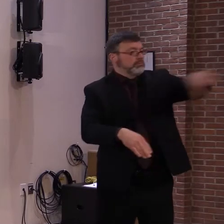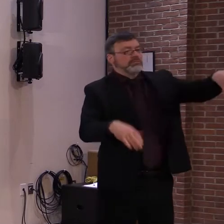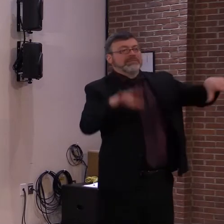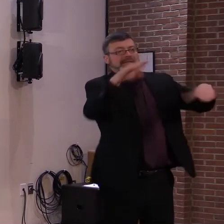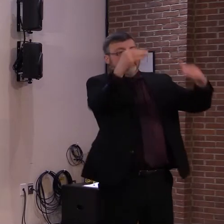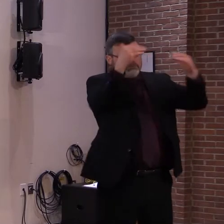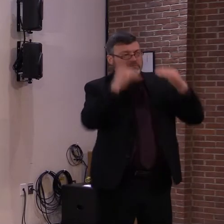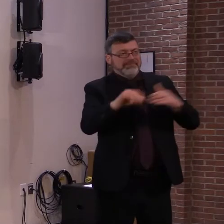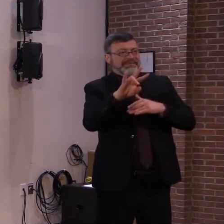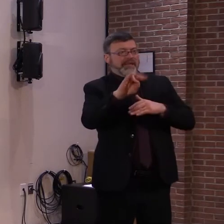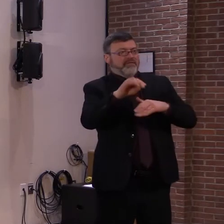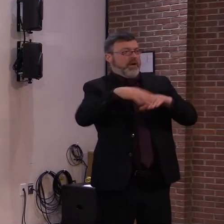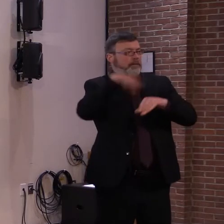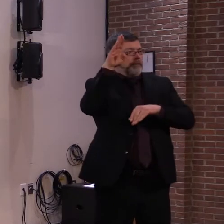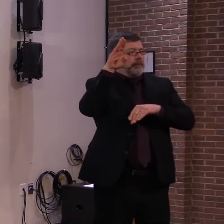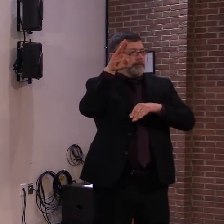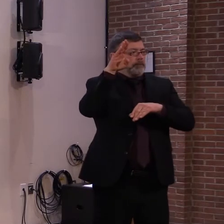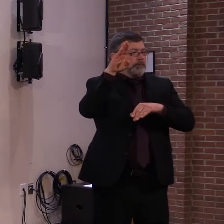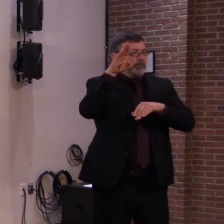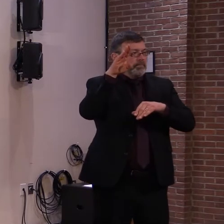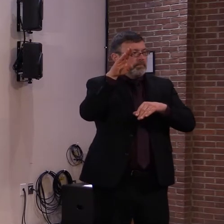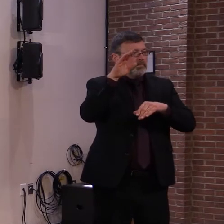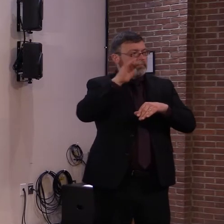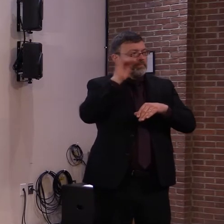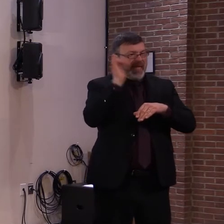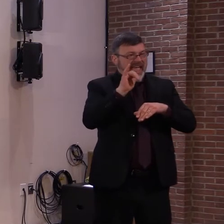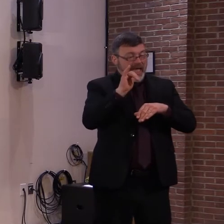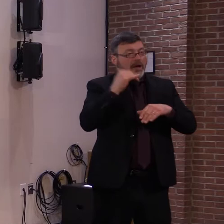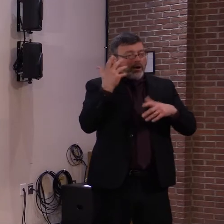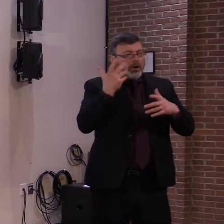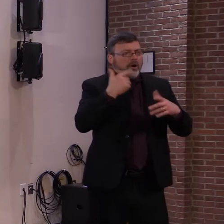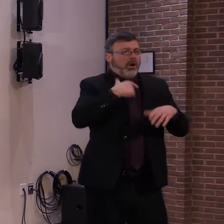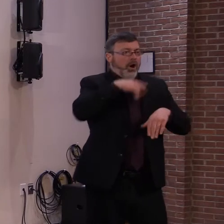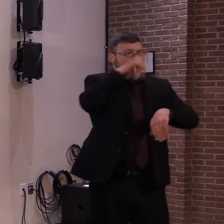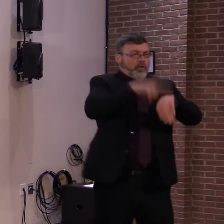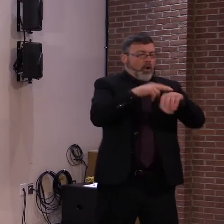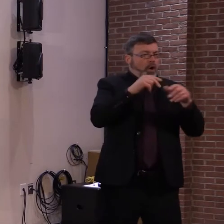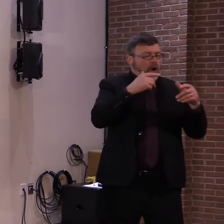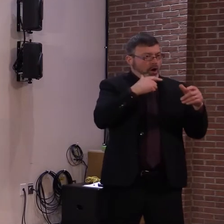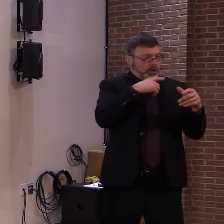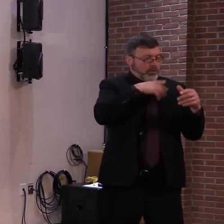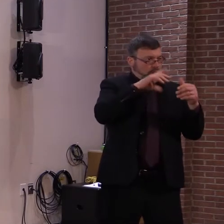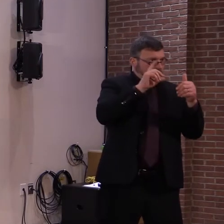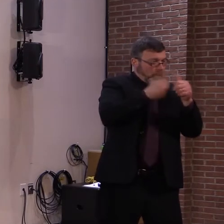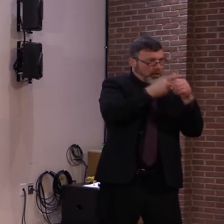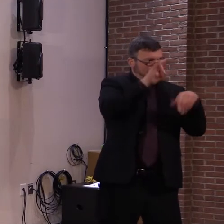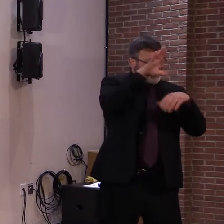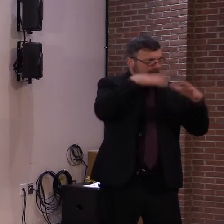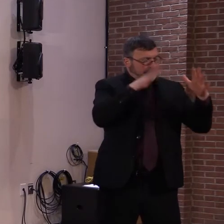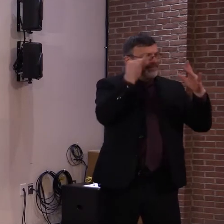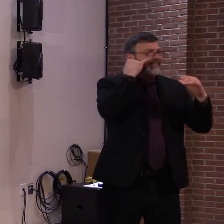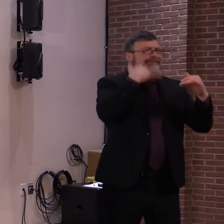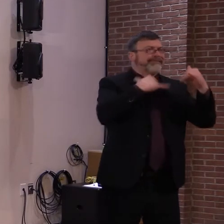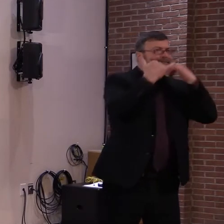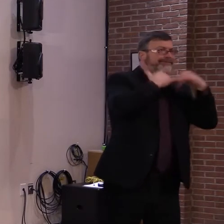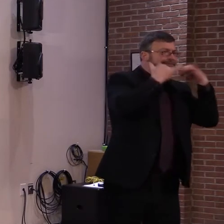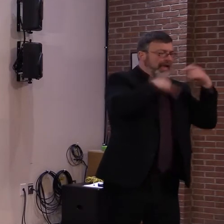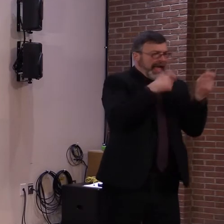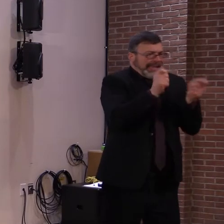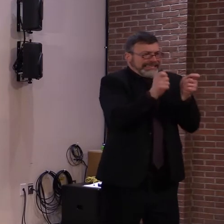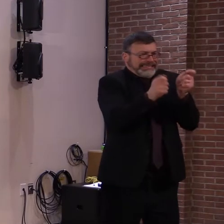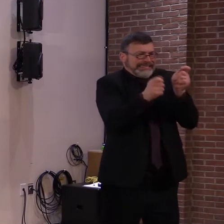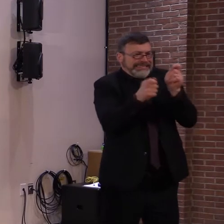65 plus and so on modifying the pacing of the age bands based upon dosages